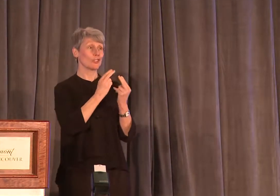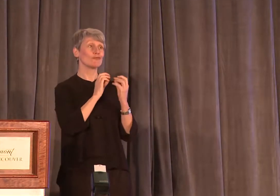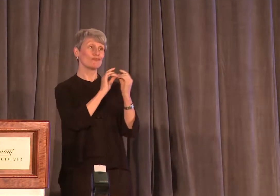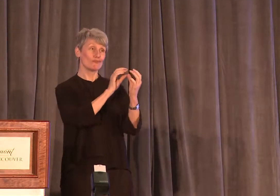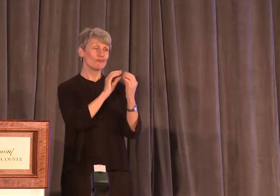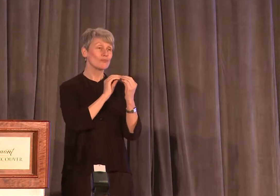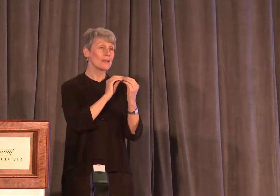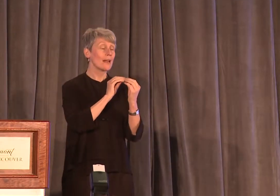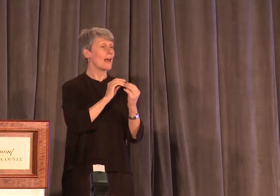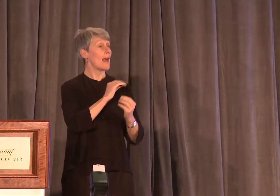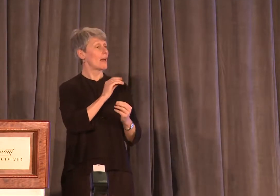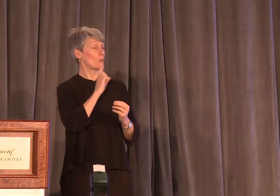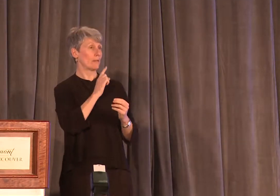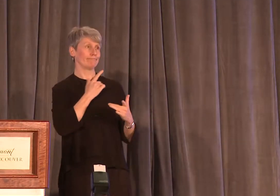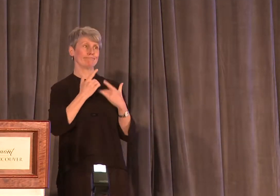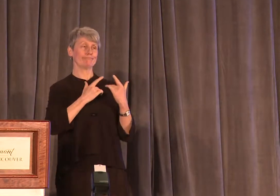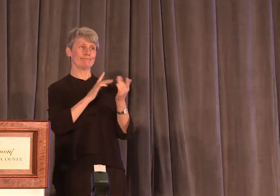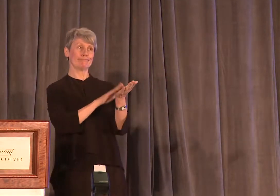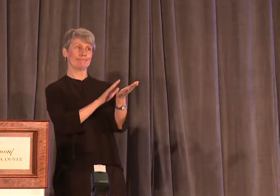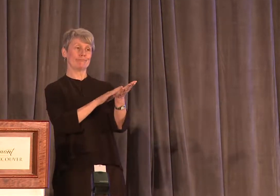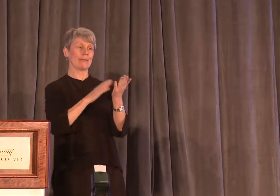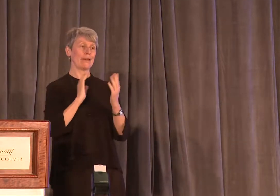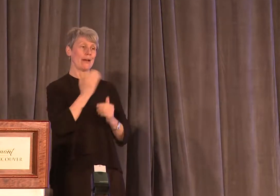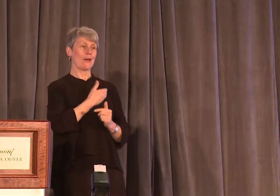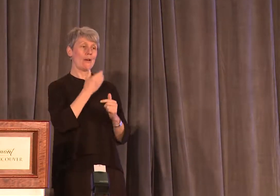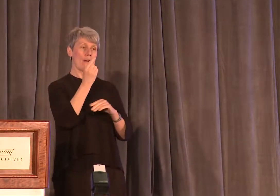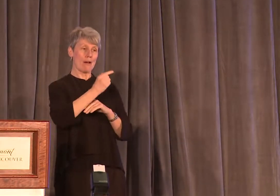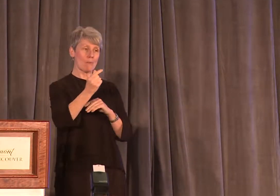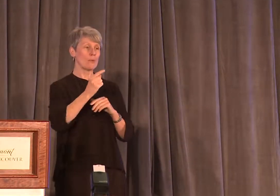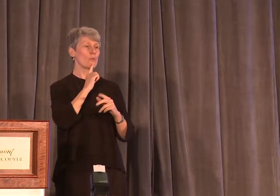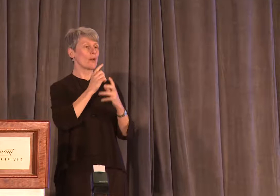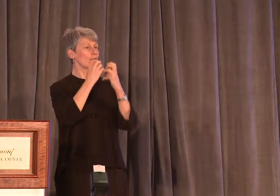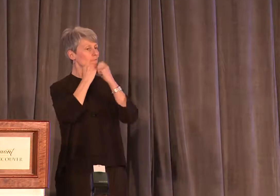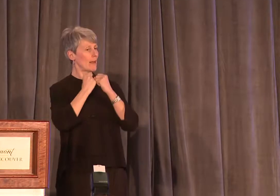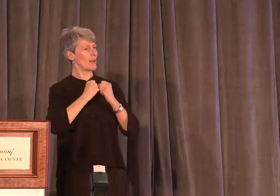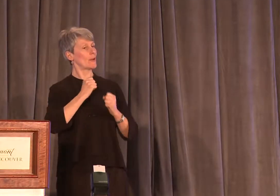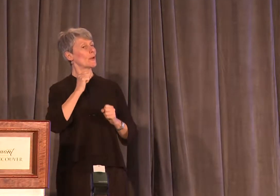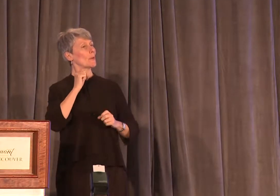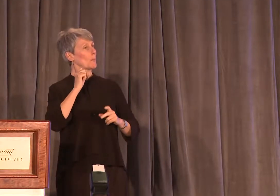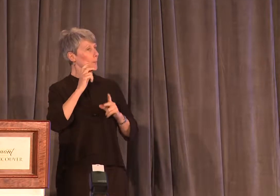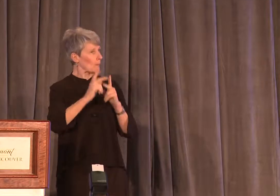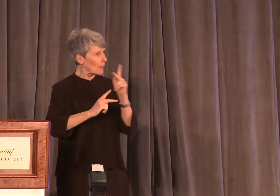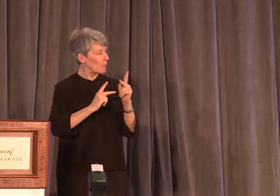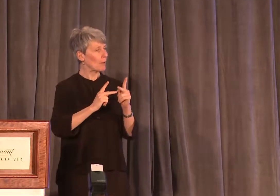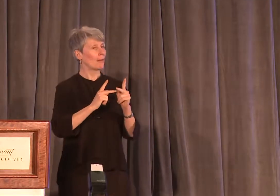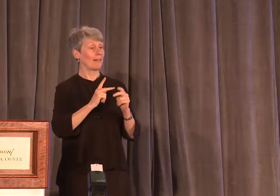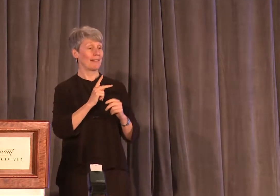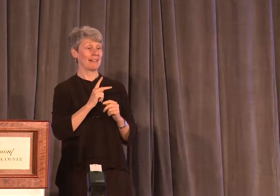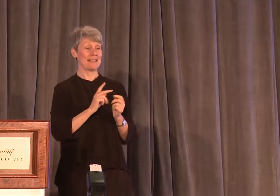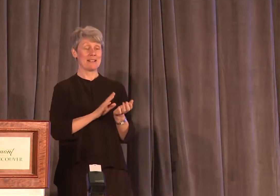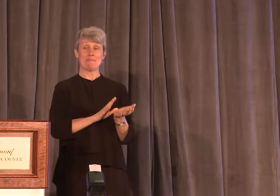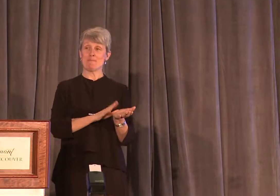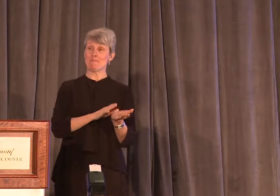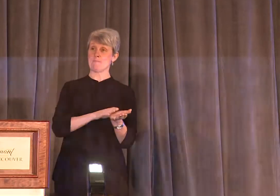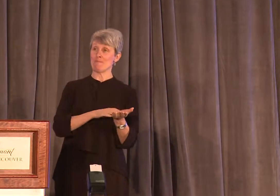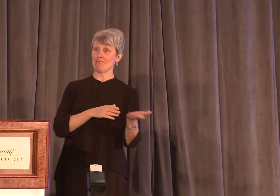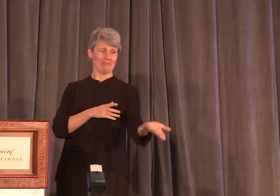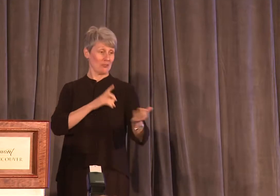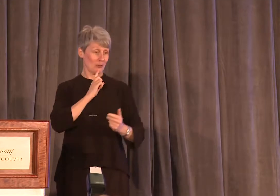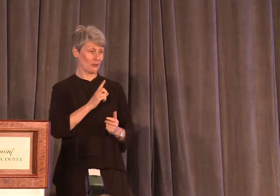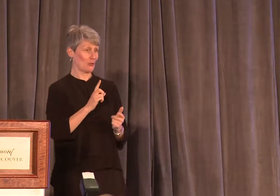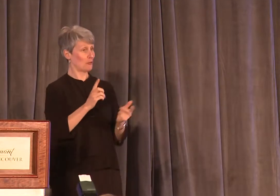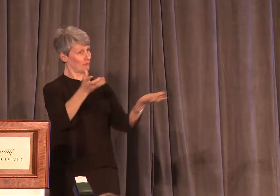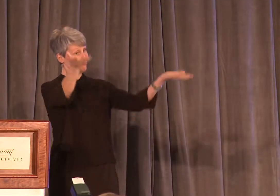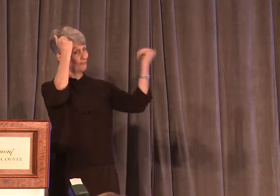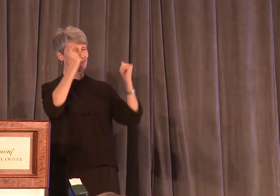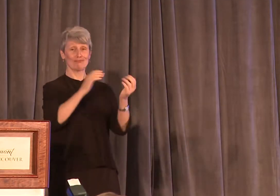to have a government that is now investing in people, and in reality, sure, I think